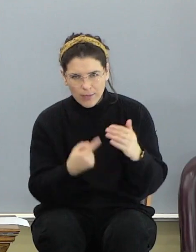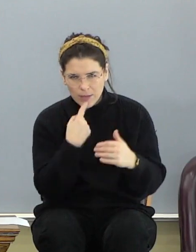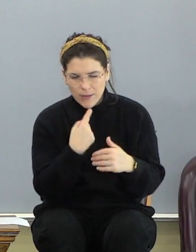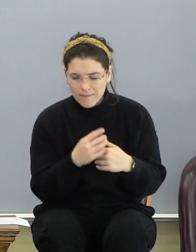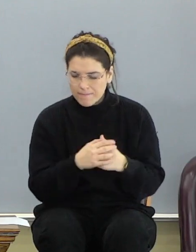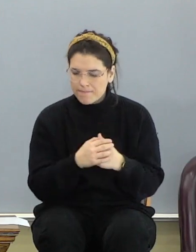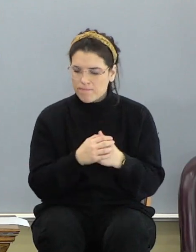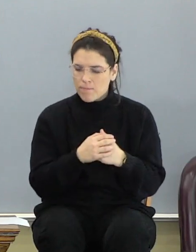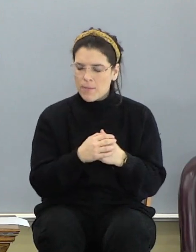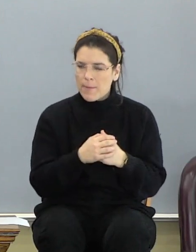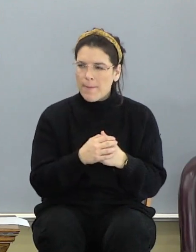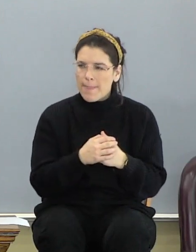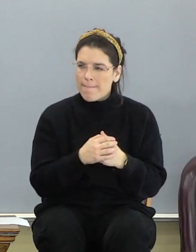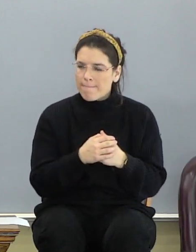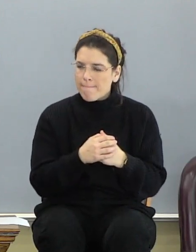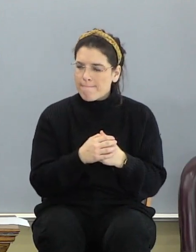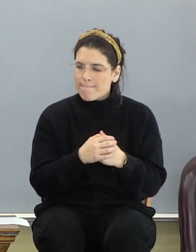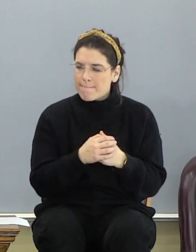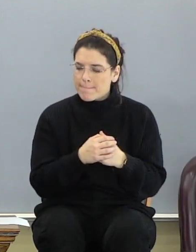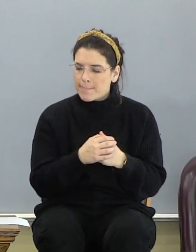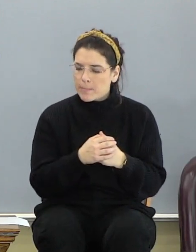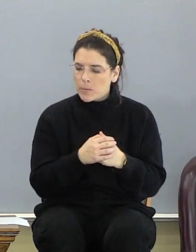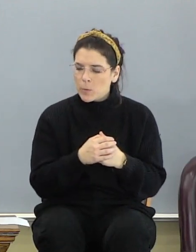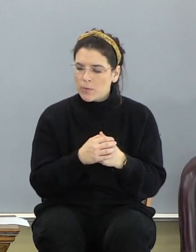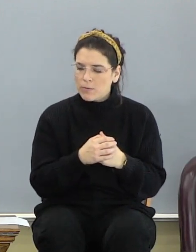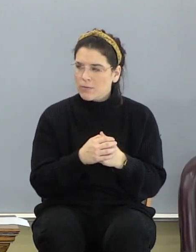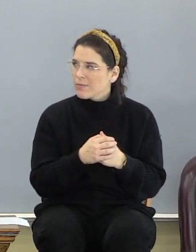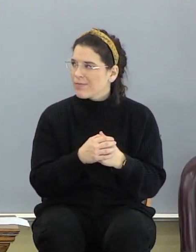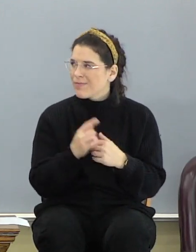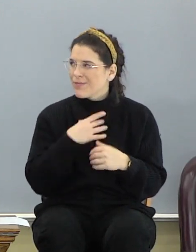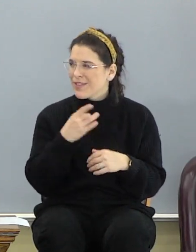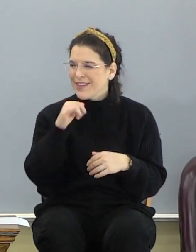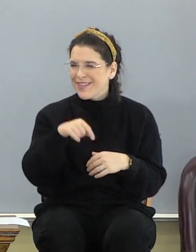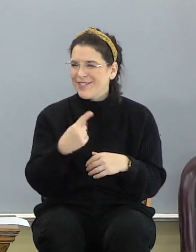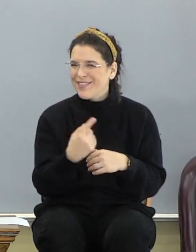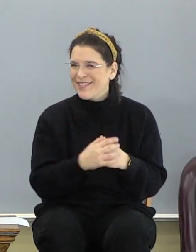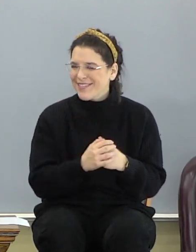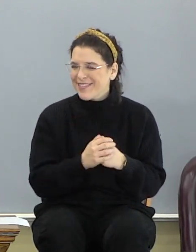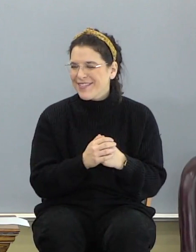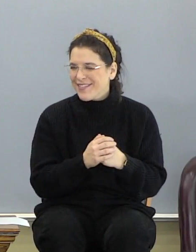Look down at verse number. I love this one. You're going to like this one.